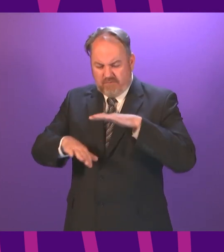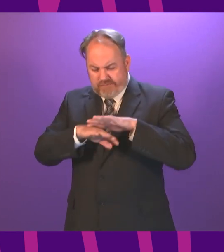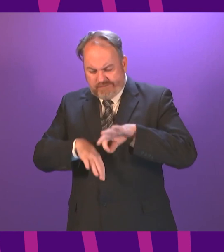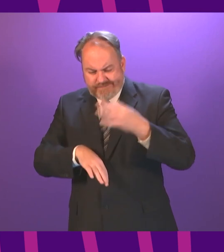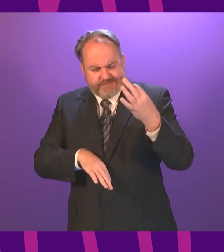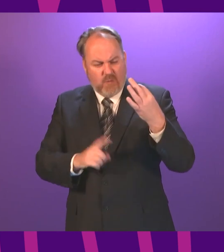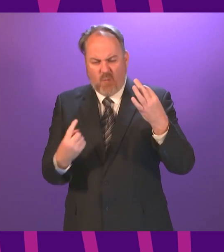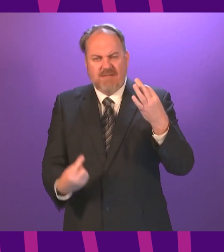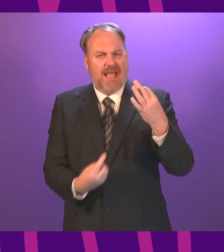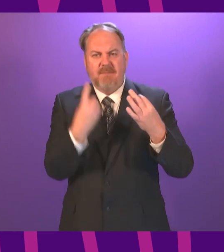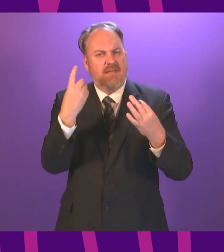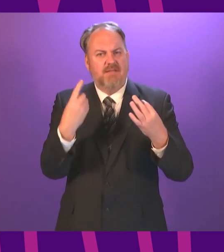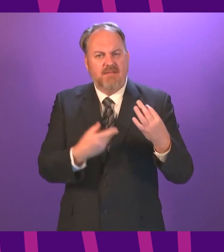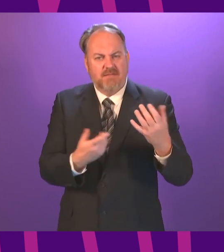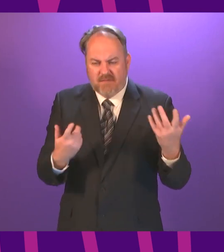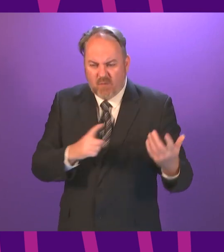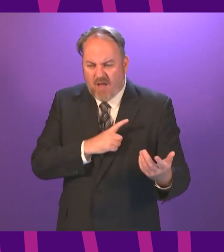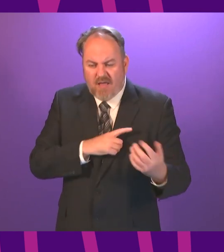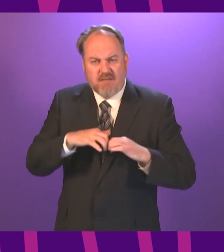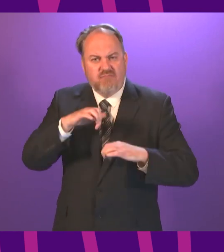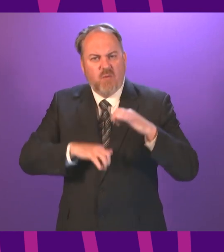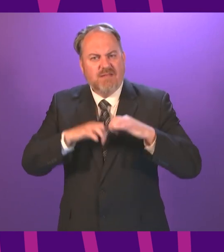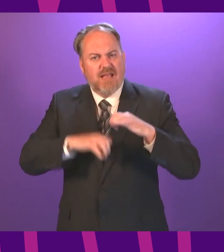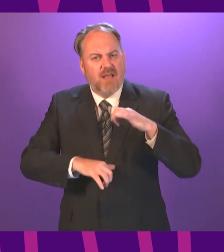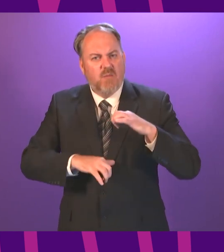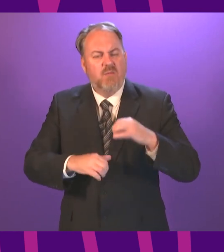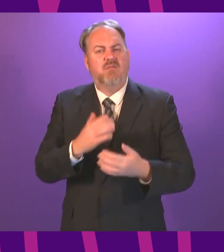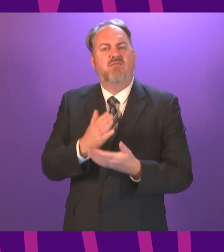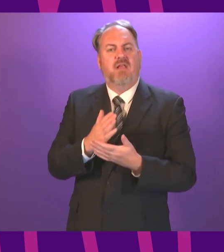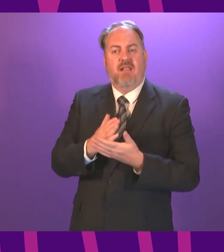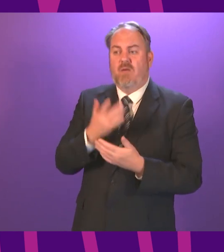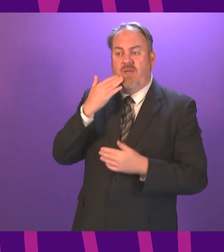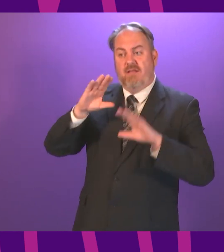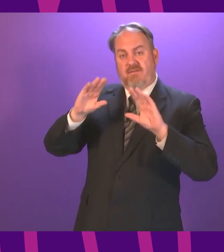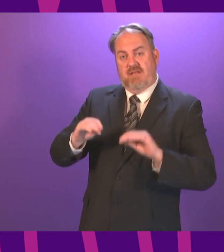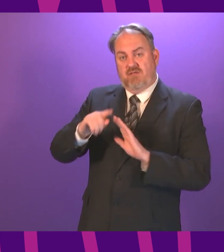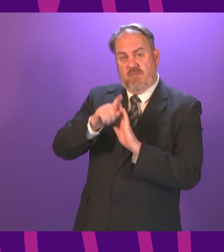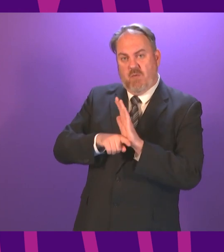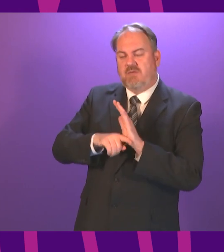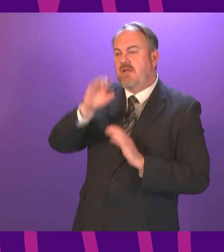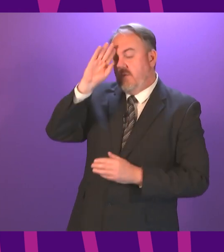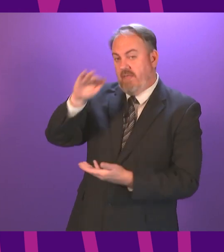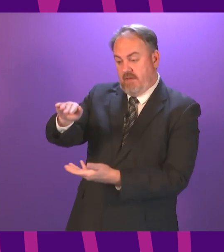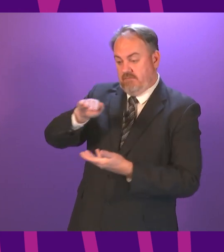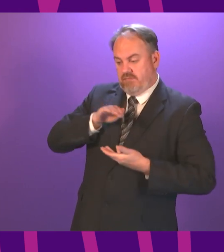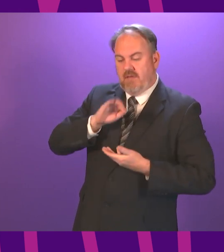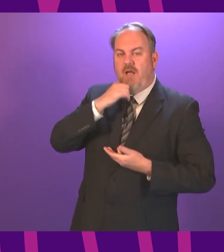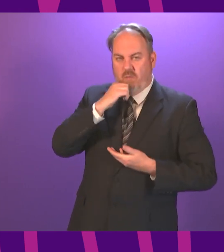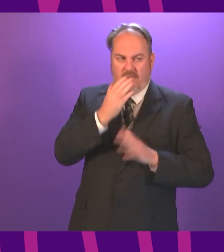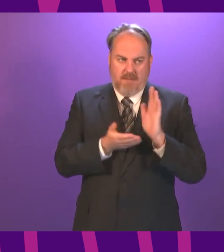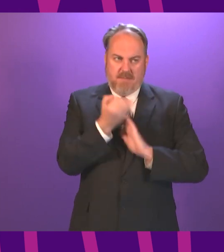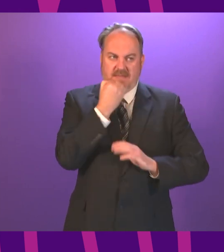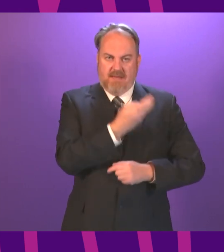will be fully considered. Once the reports are finalised and digested, I happy to commit to updating members on the outcome of that.